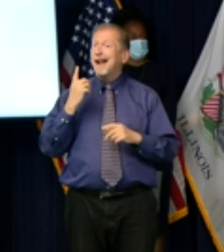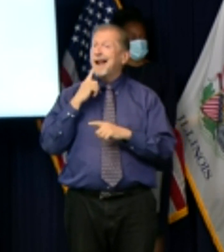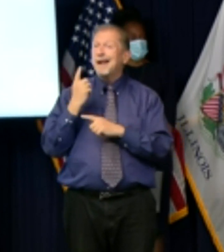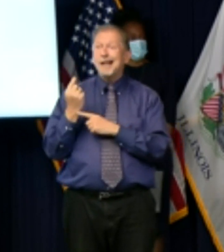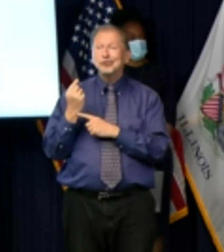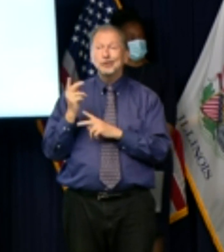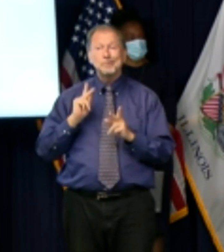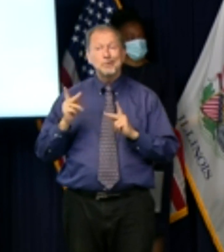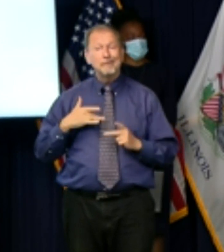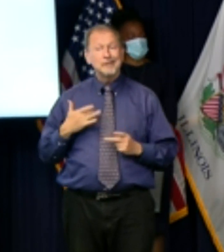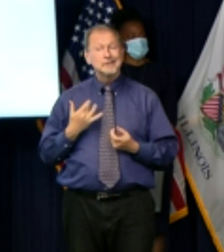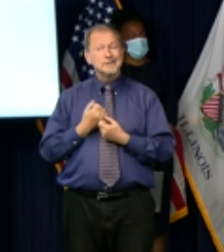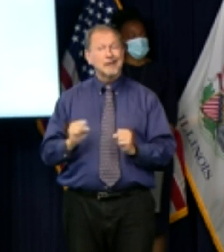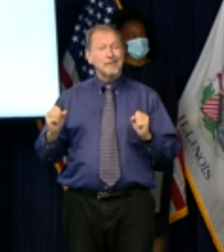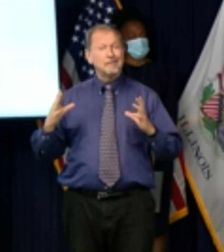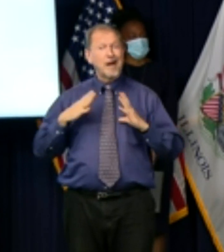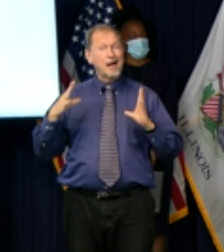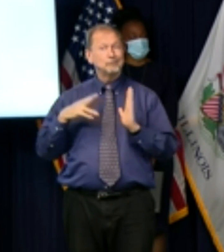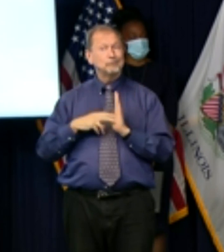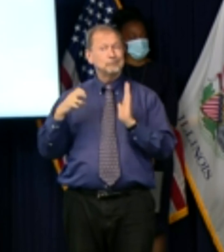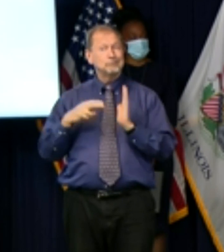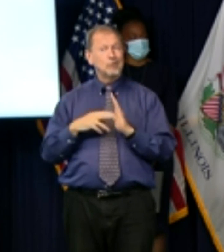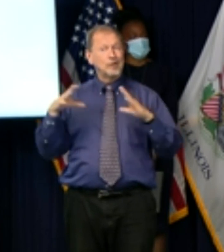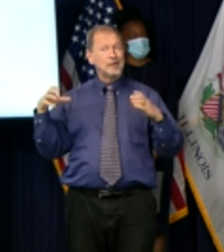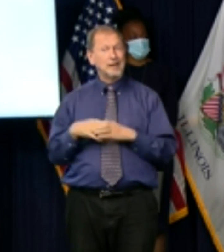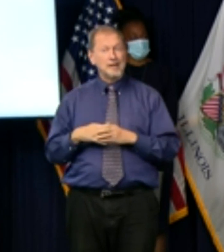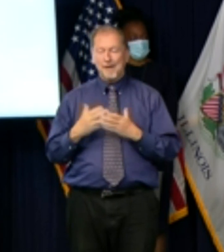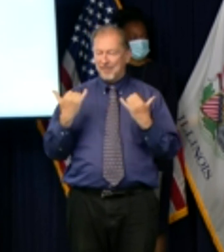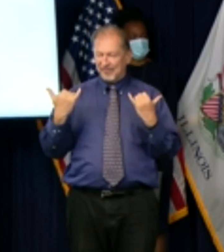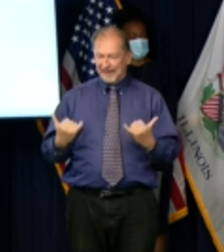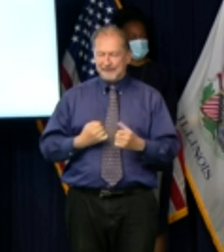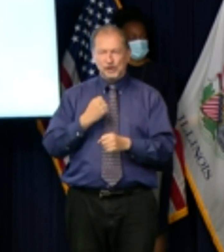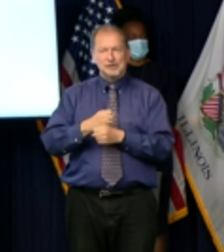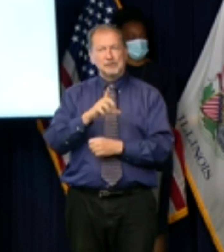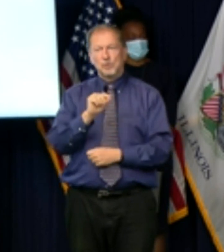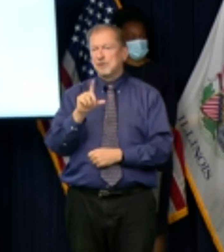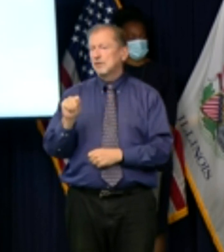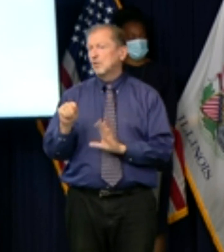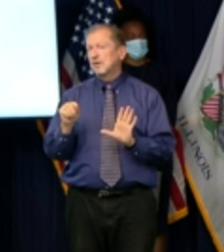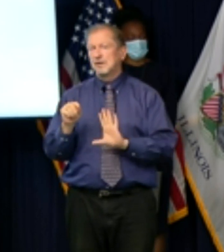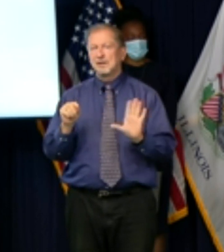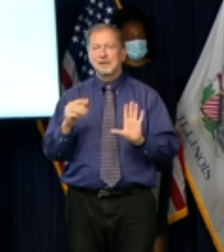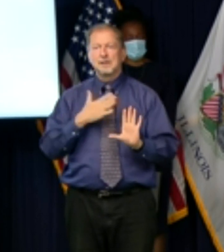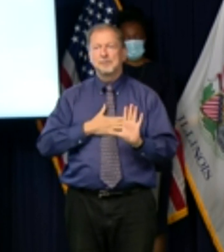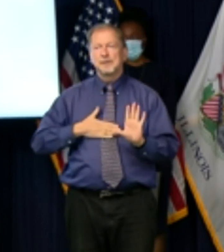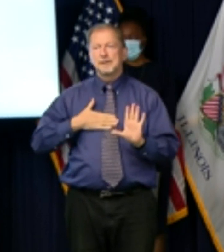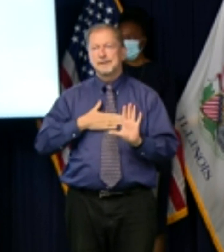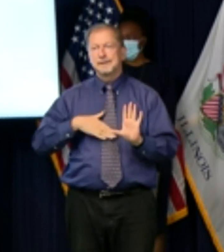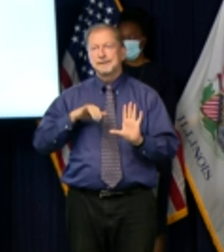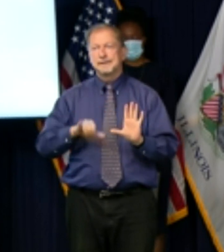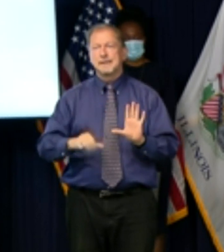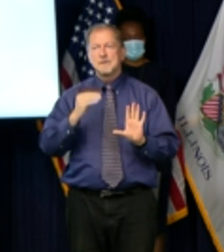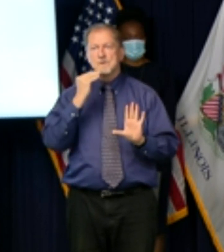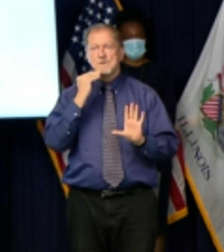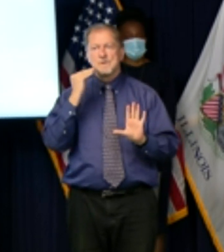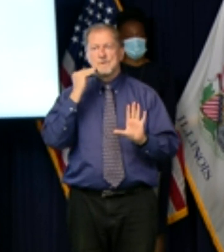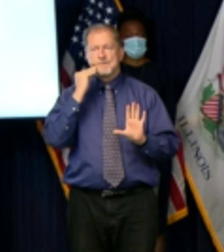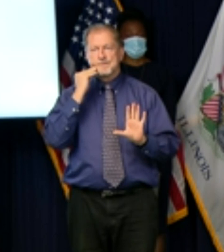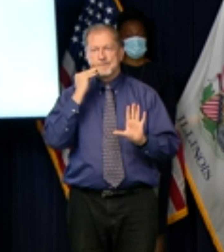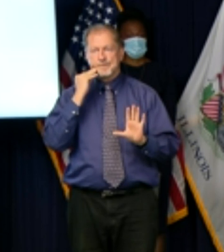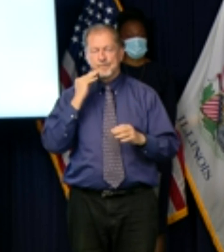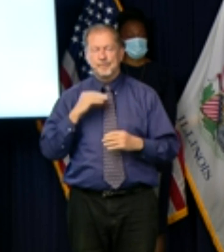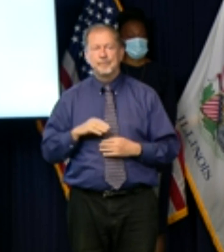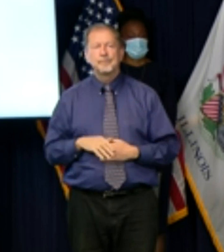safe going to their thanksgivings together but just for this year please stay home we'll do one more in the room and then we got to go online